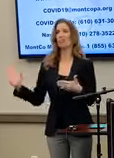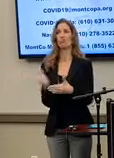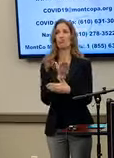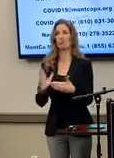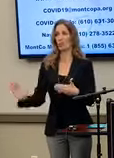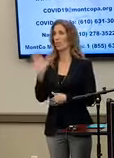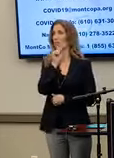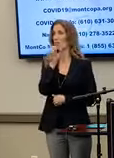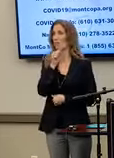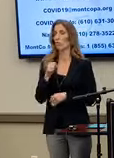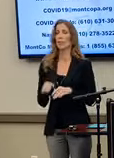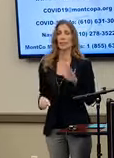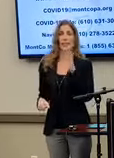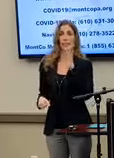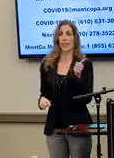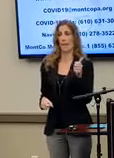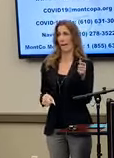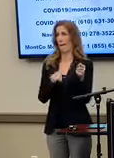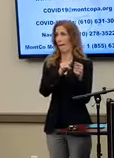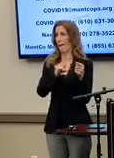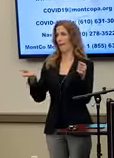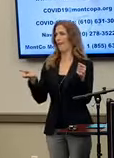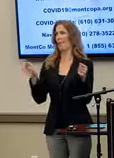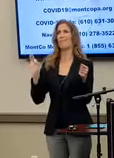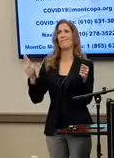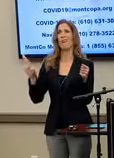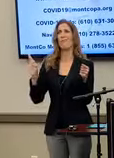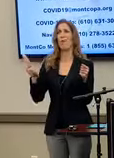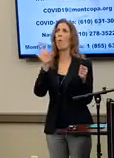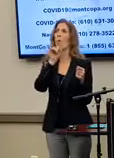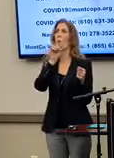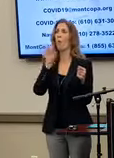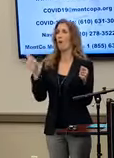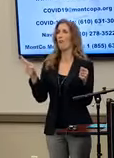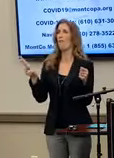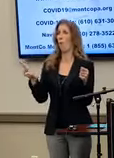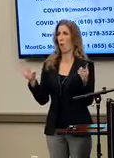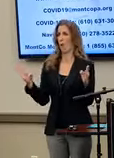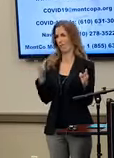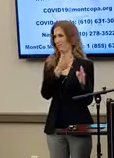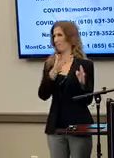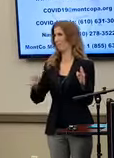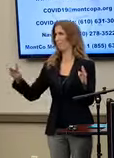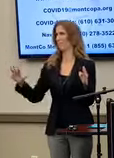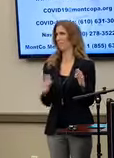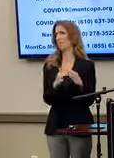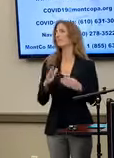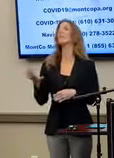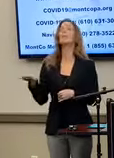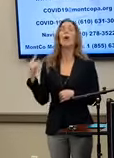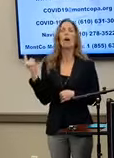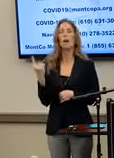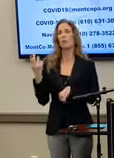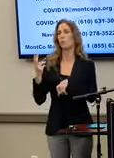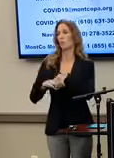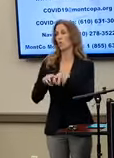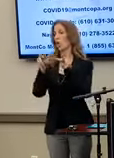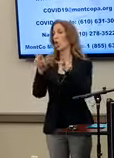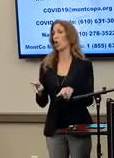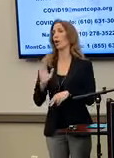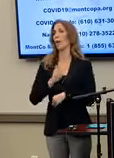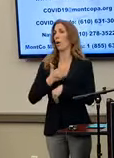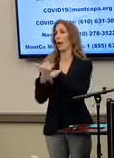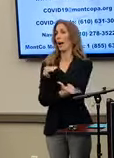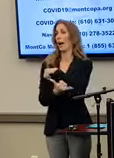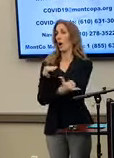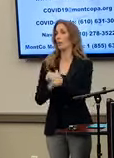in age from 10 years old to 94 years old, and as always, you can check our county map at